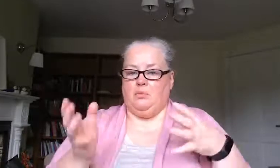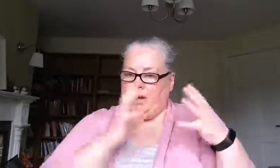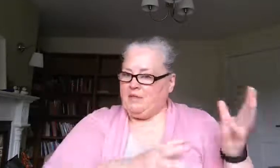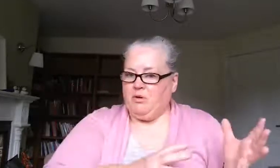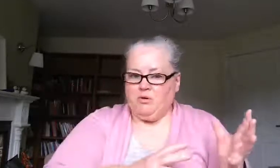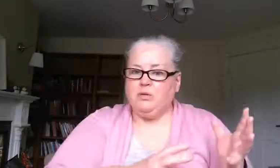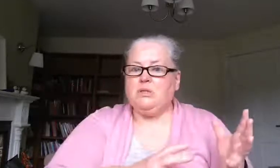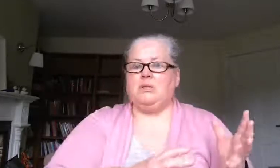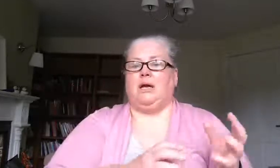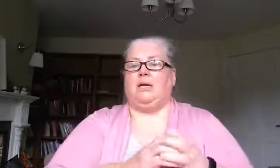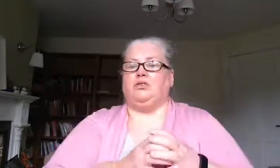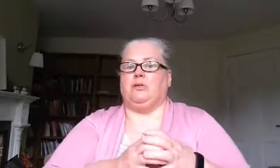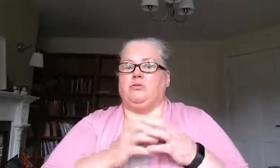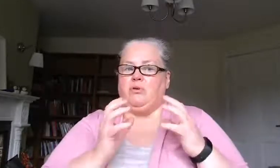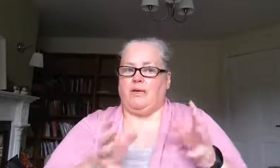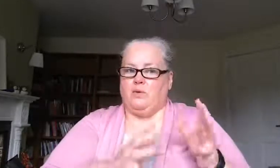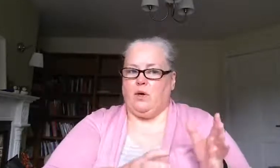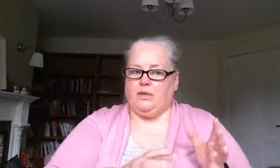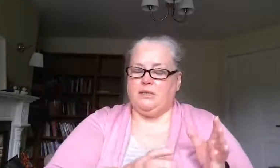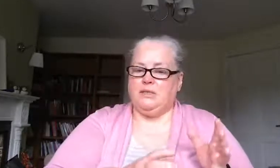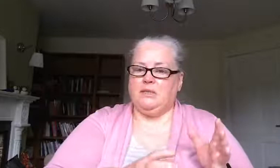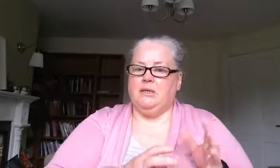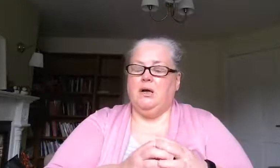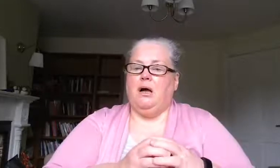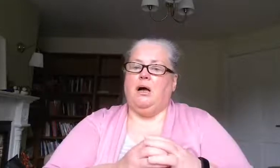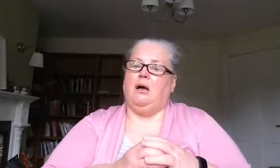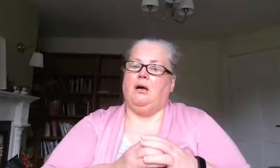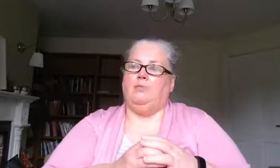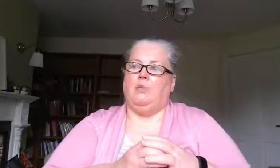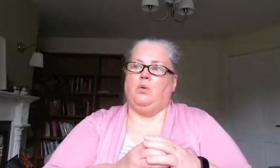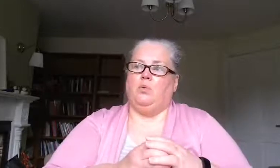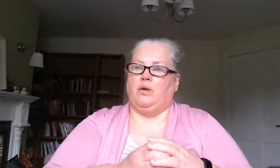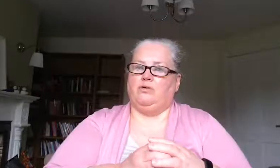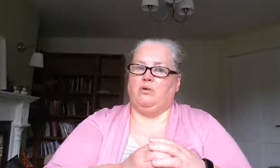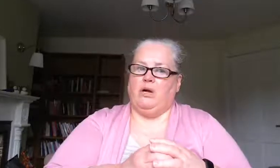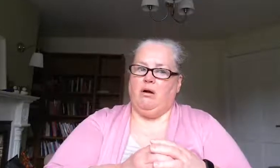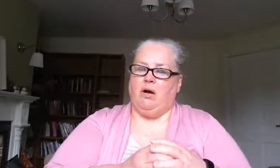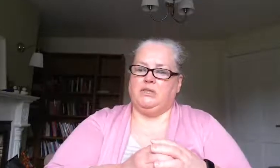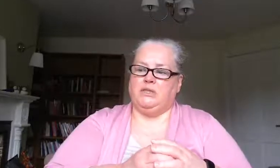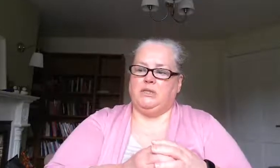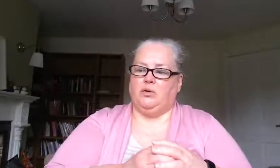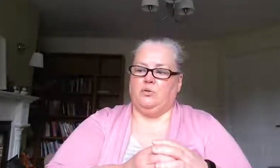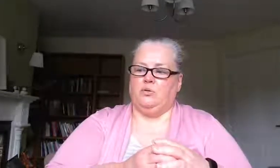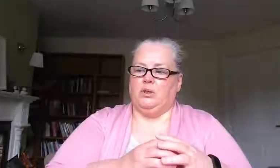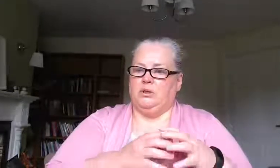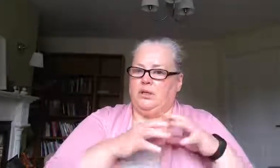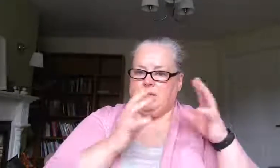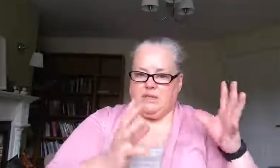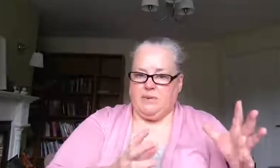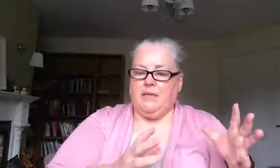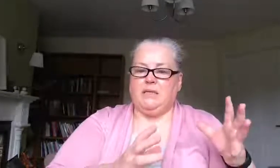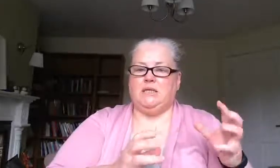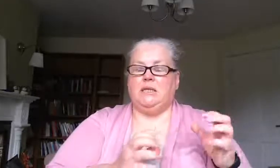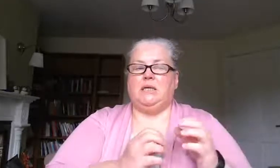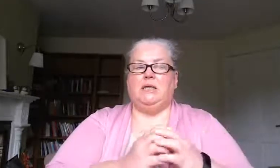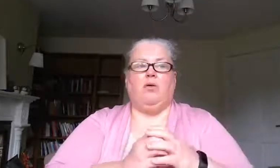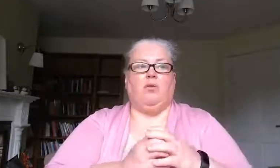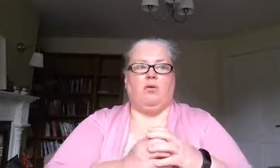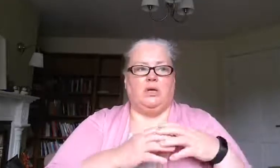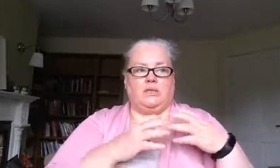go back to my roots and i try to raise awareness um with regard to a disability or a